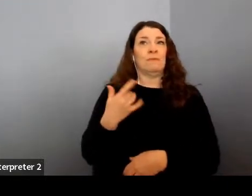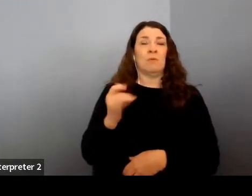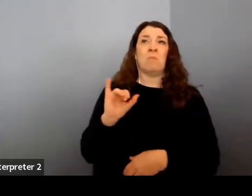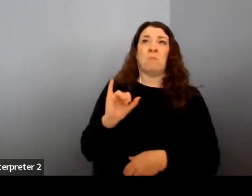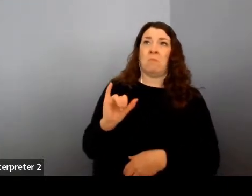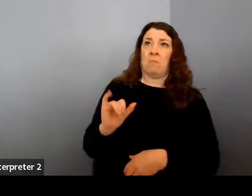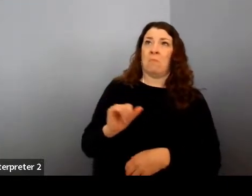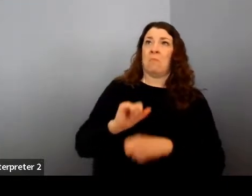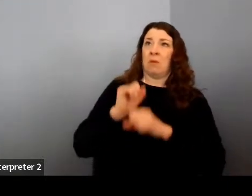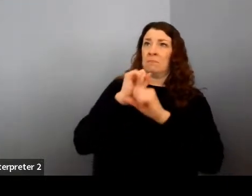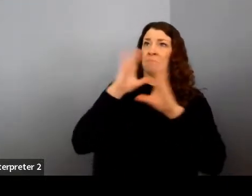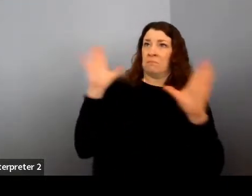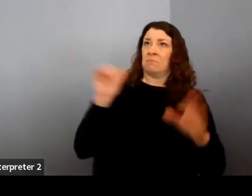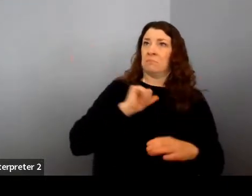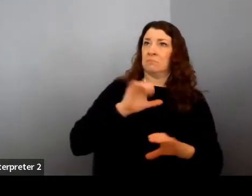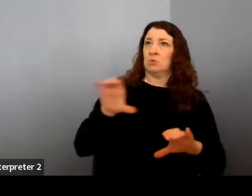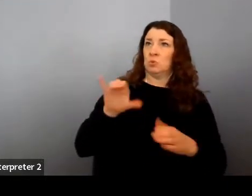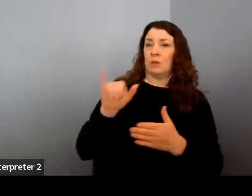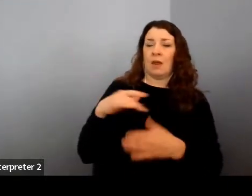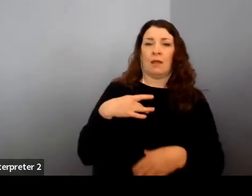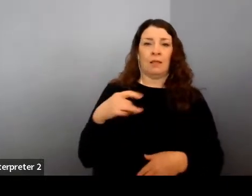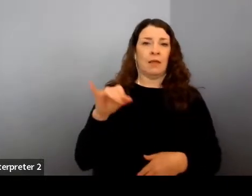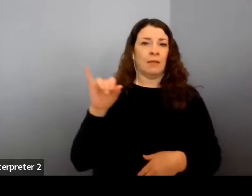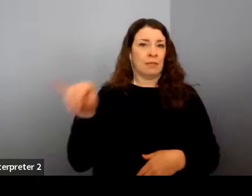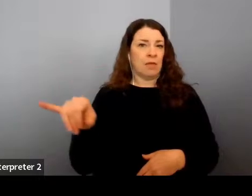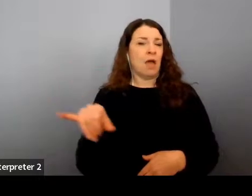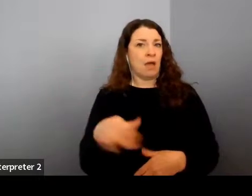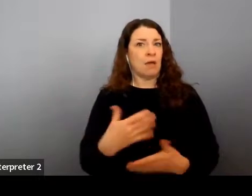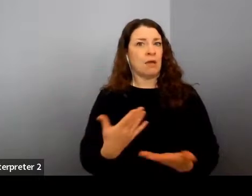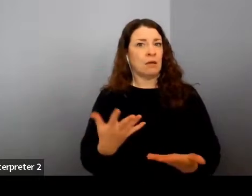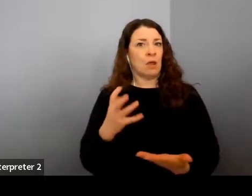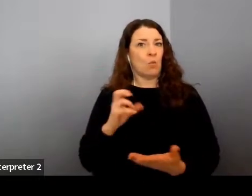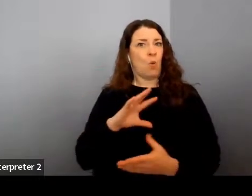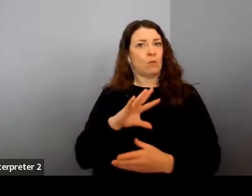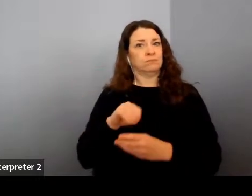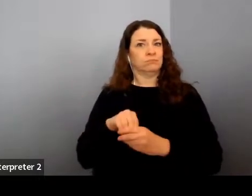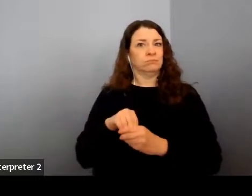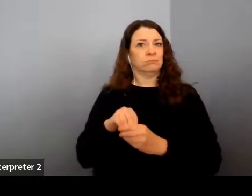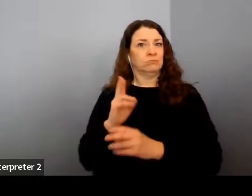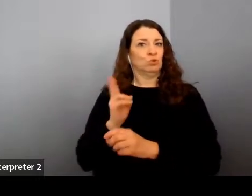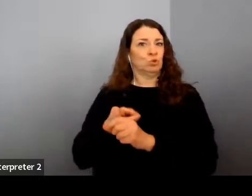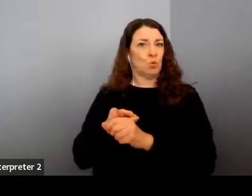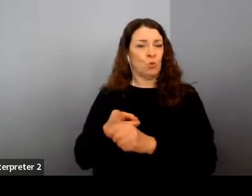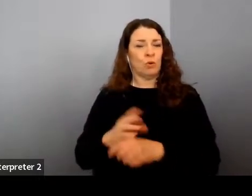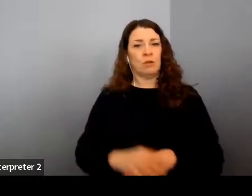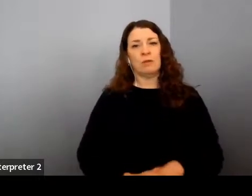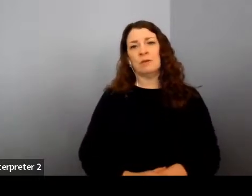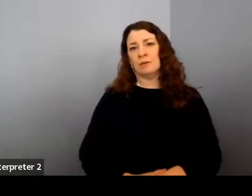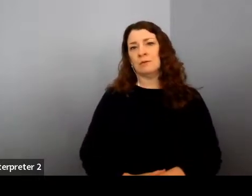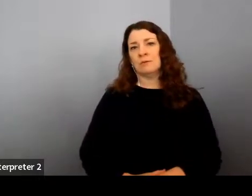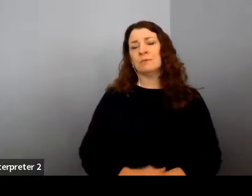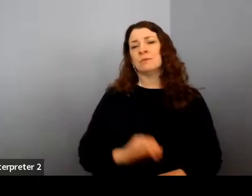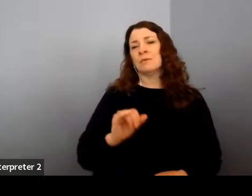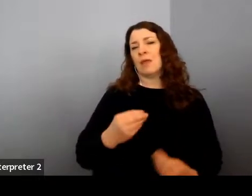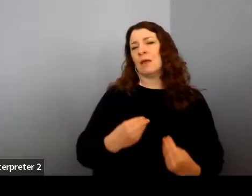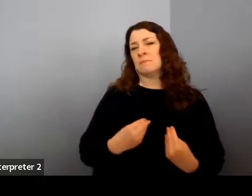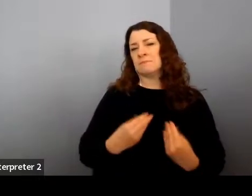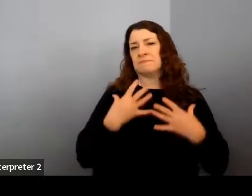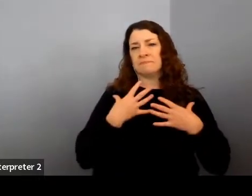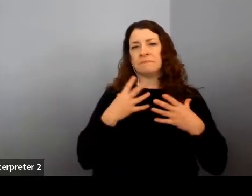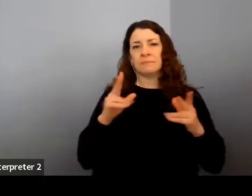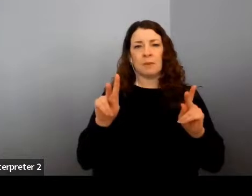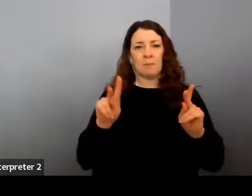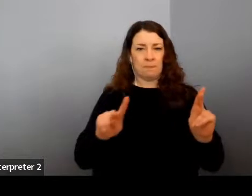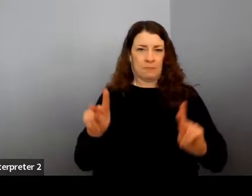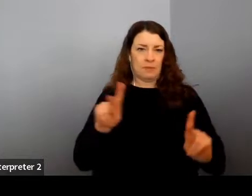doing that. I like that, that would look good on me. You know, those are the types of things that I think really light a spark of potential in